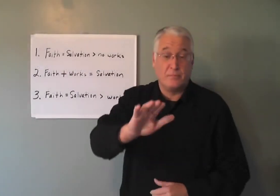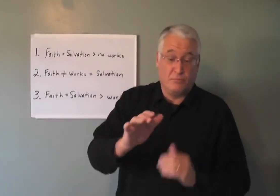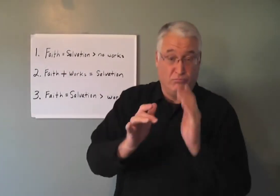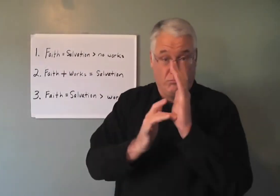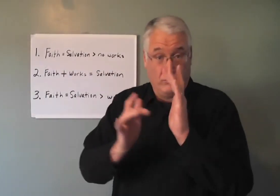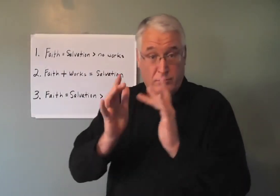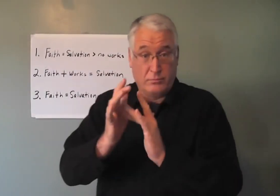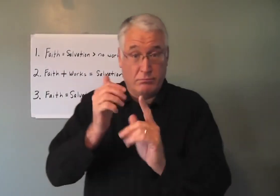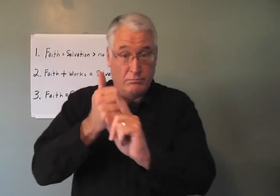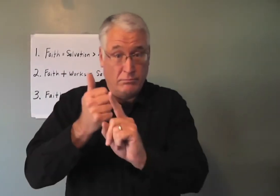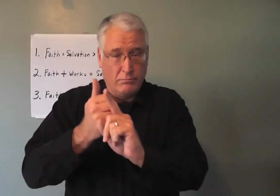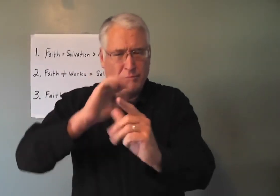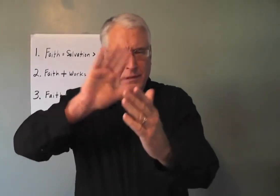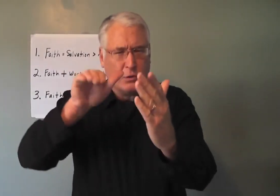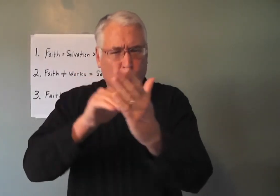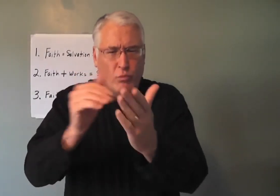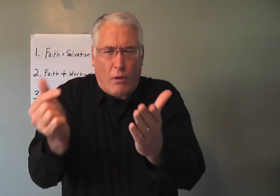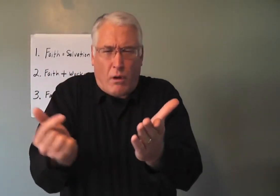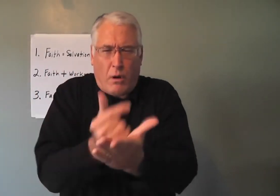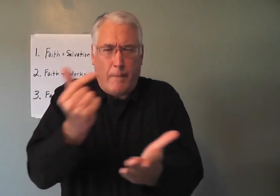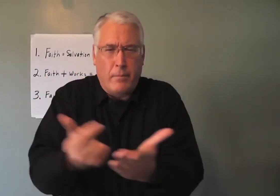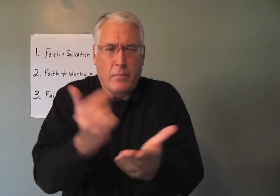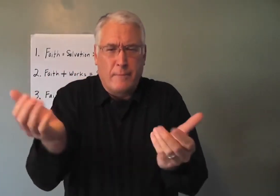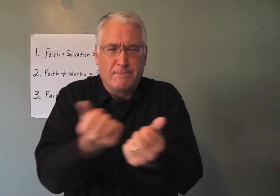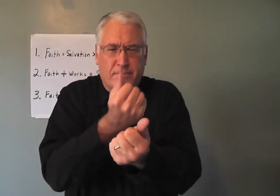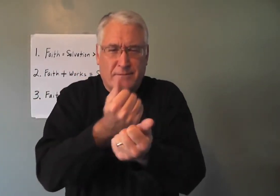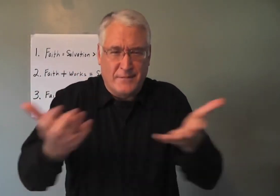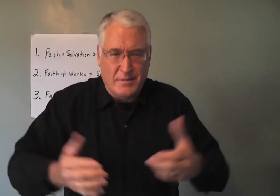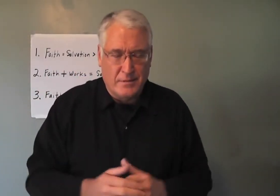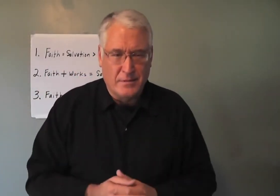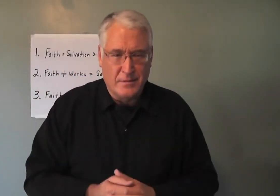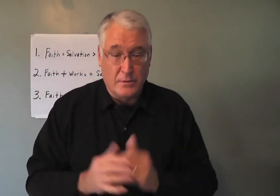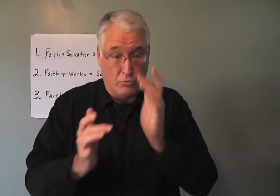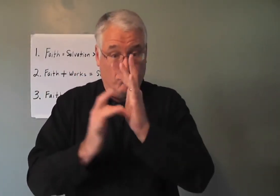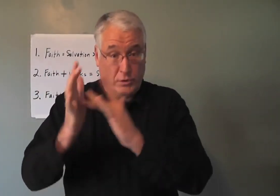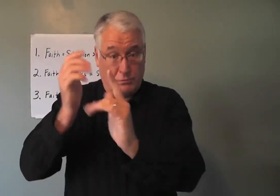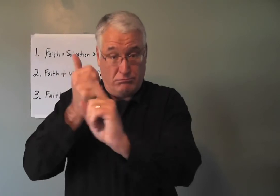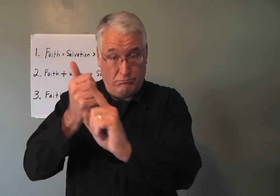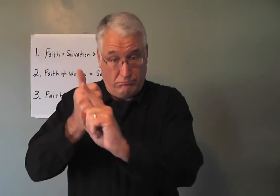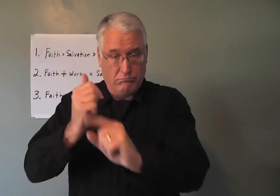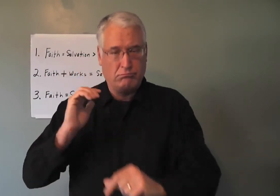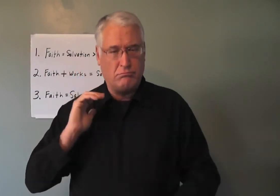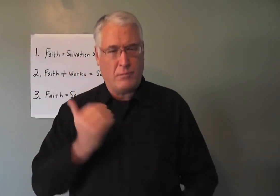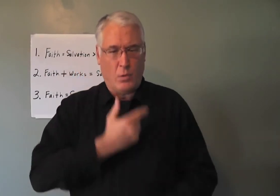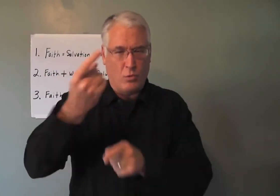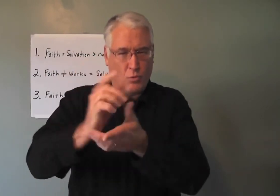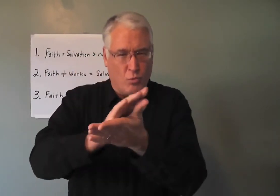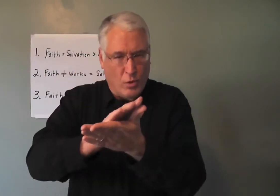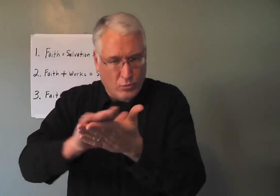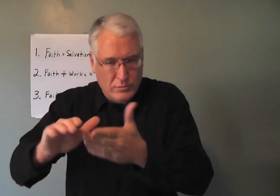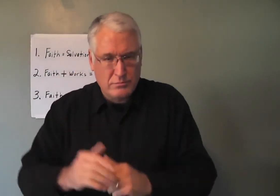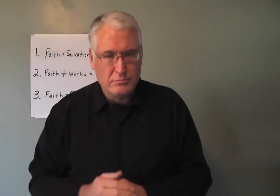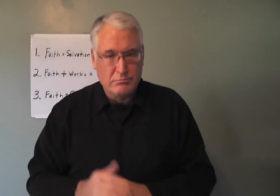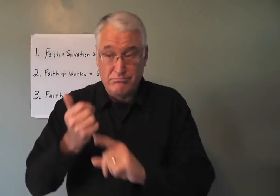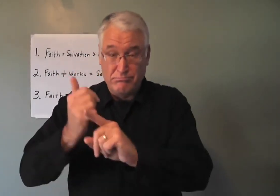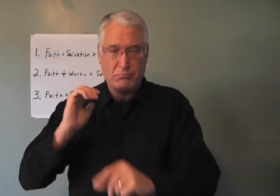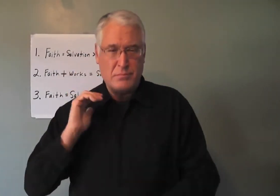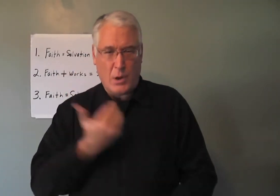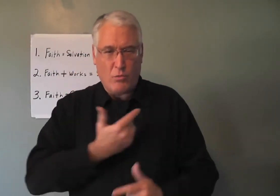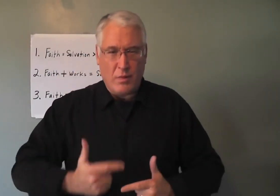Paul. Jesus himself is the center of the gospel. He's the center of everything. Jesus is our righteousness.